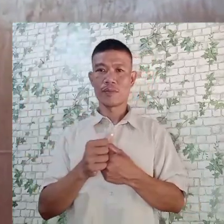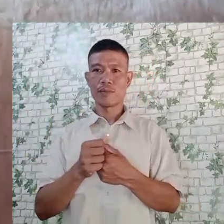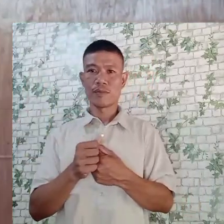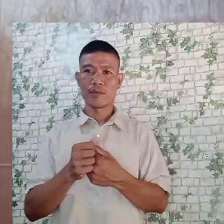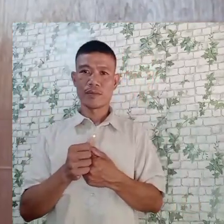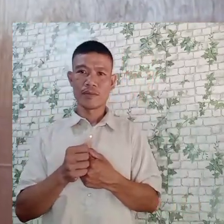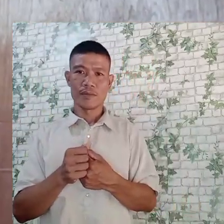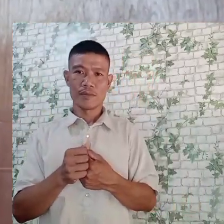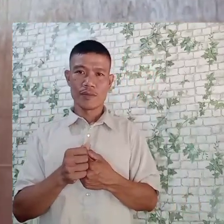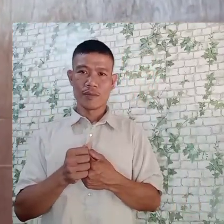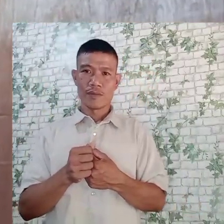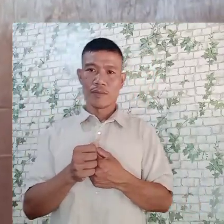from here.